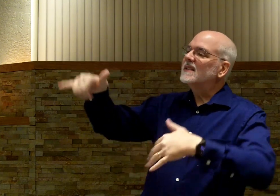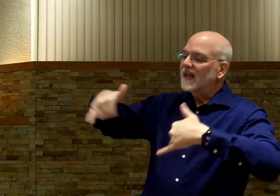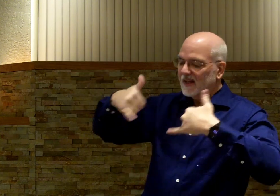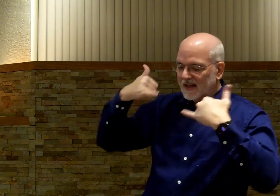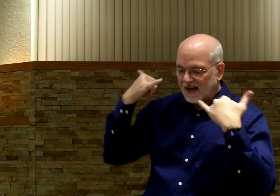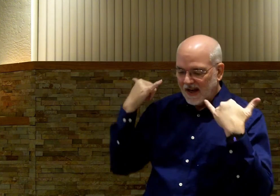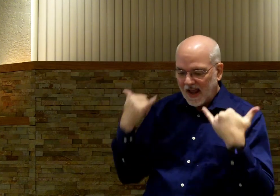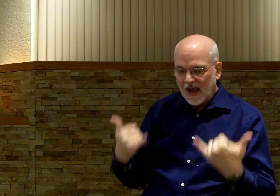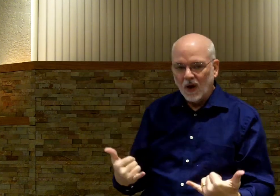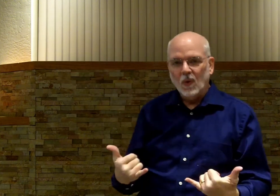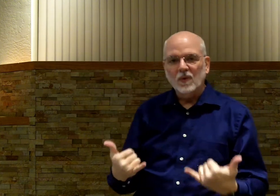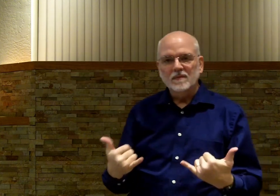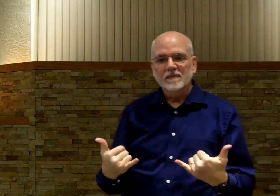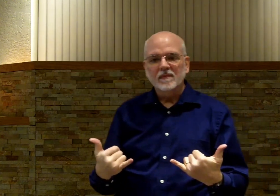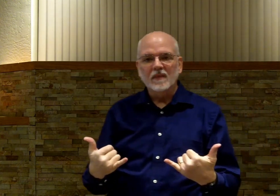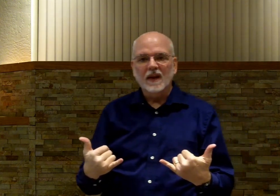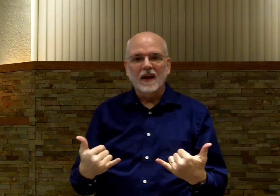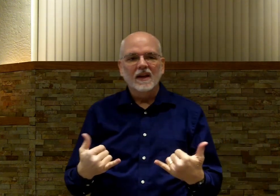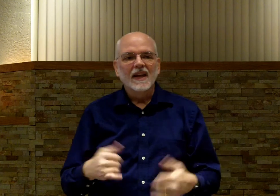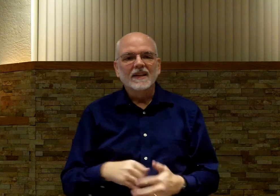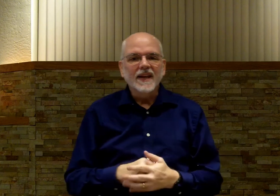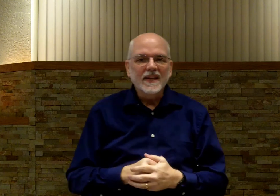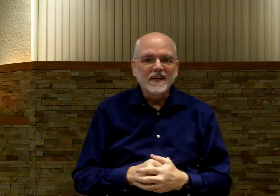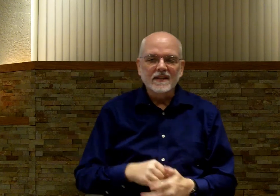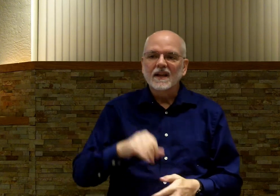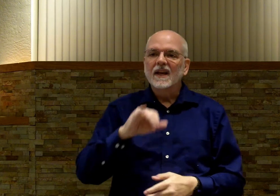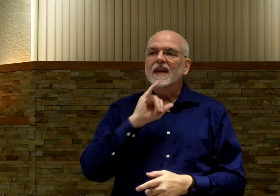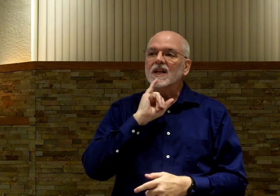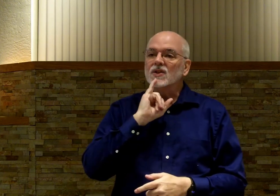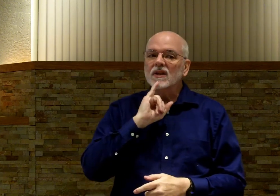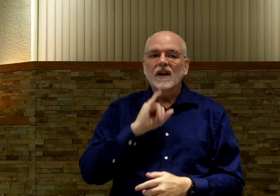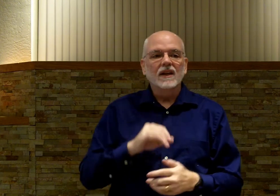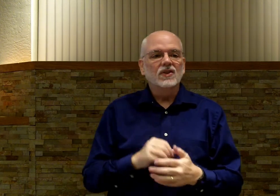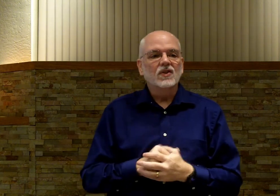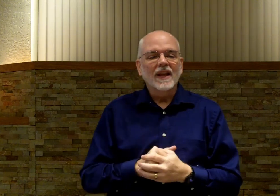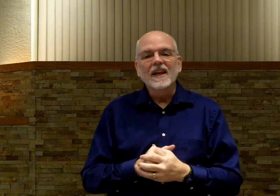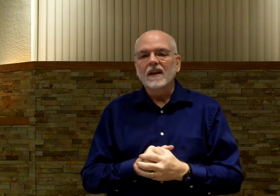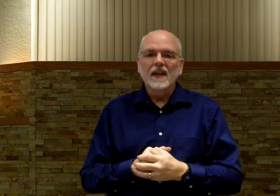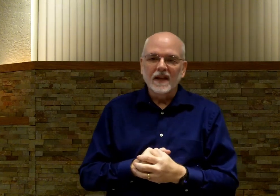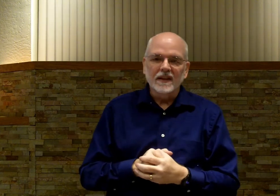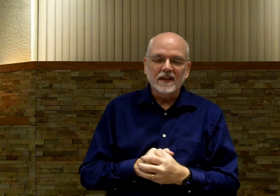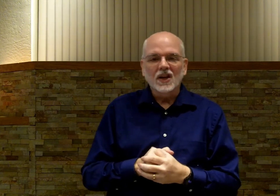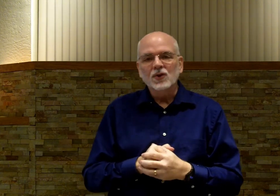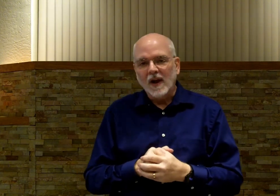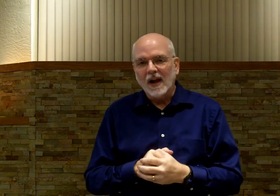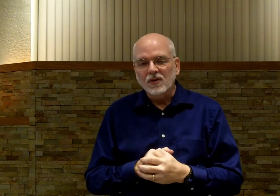Tis now. Okay. Tis. Is, is, it is. It's a contraction.